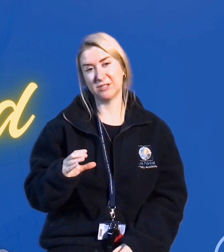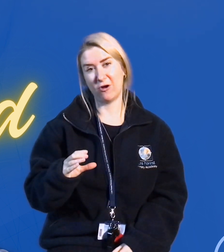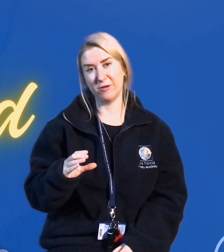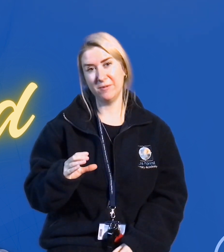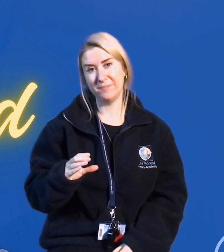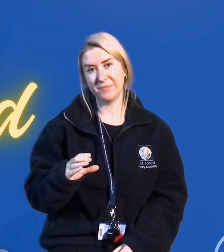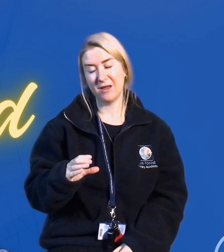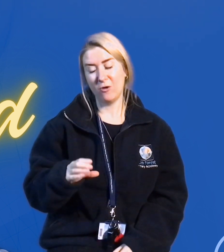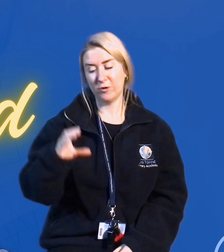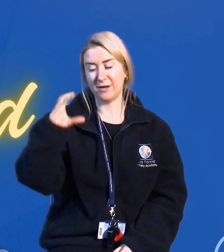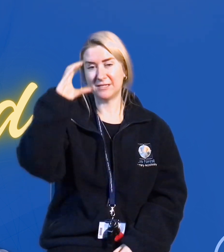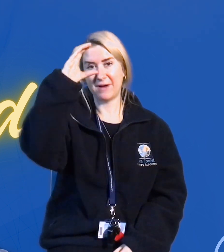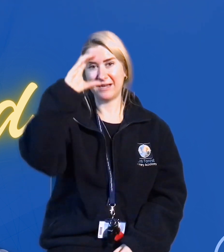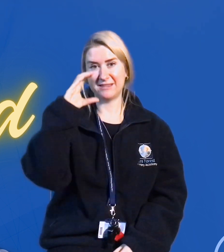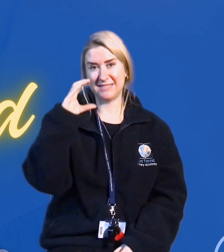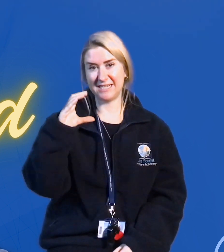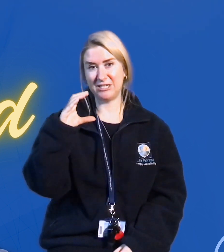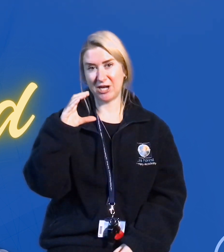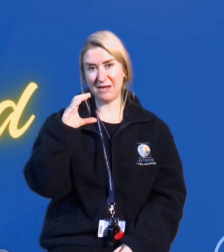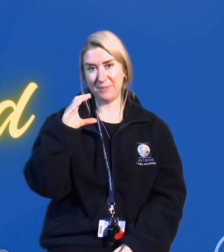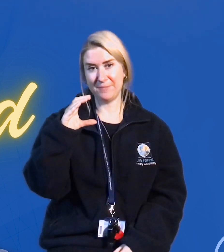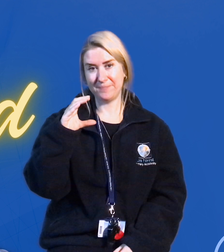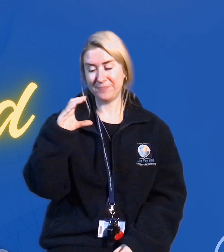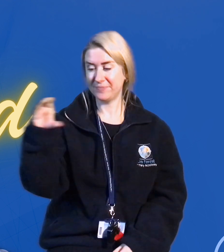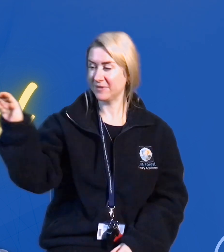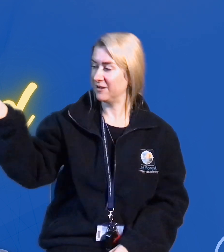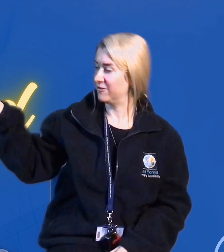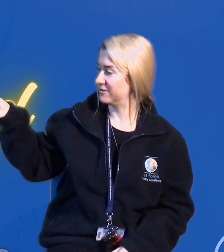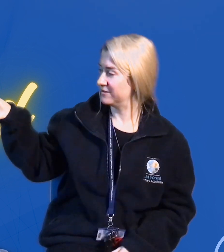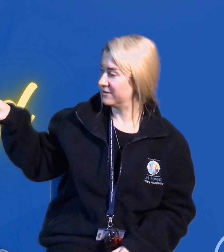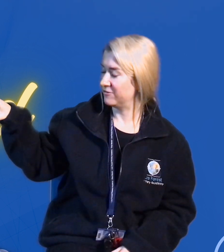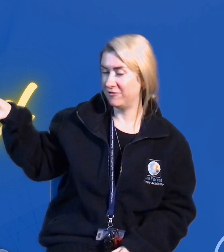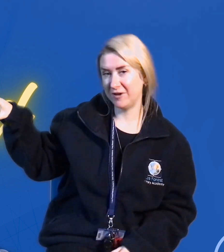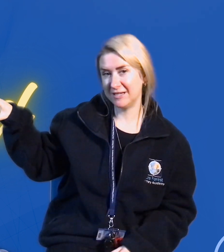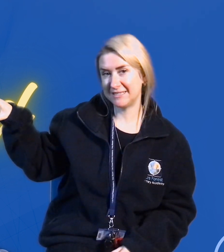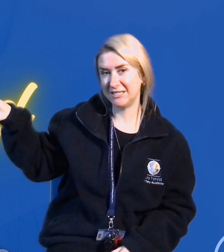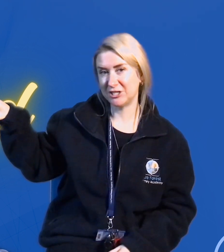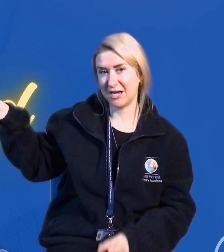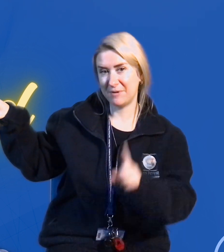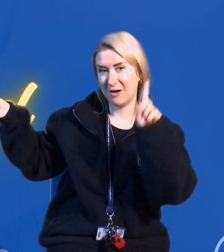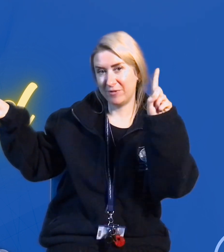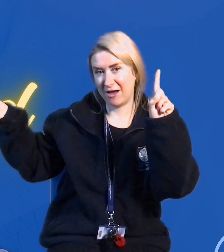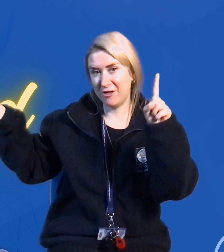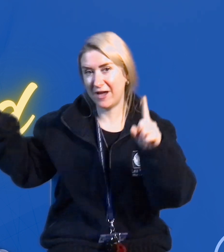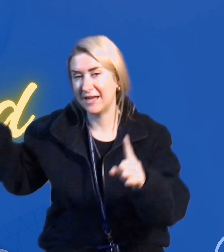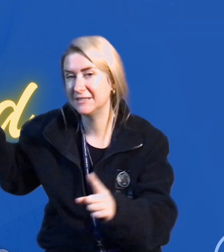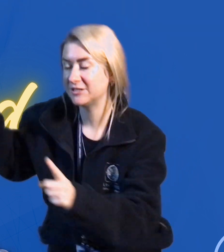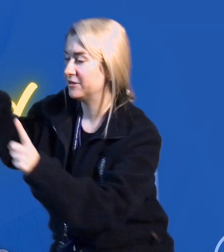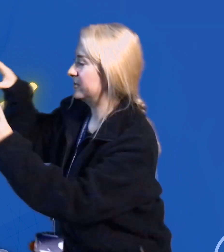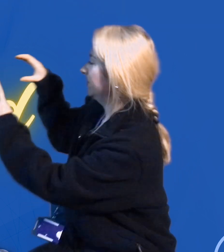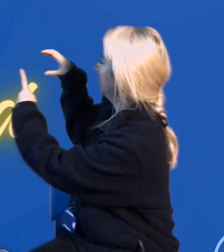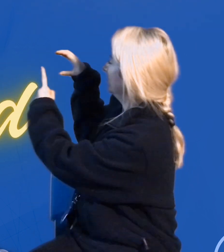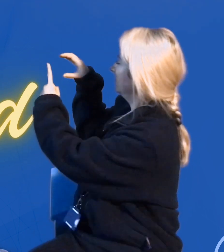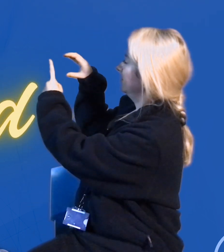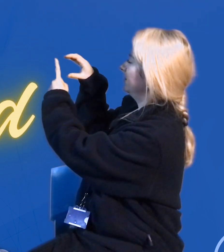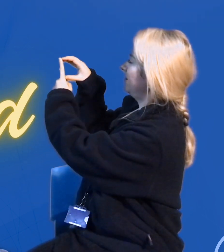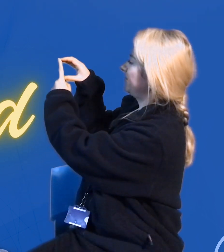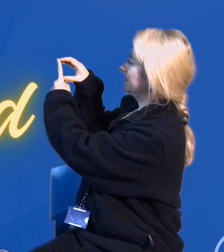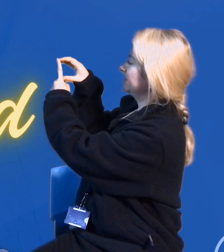time, we're going to make the C shape, reverse C shape with our other hand like that. So it